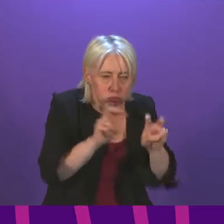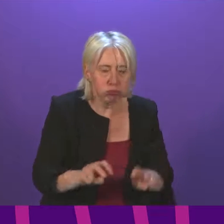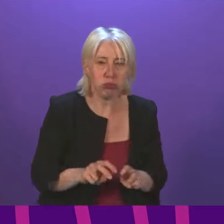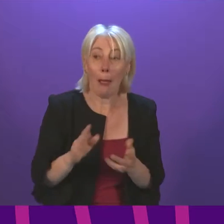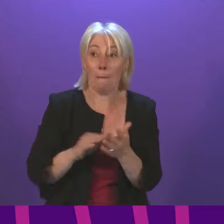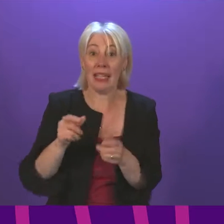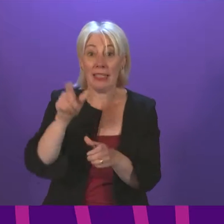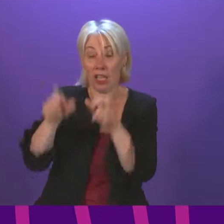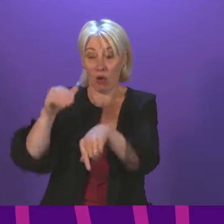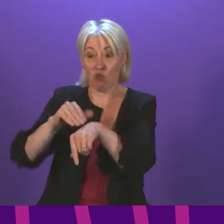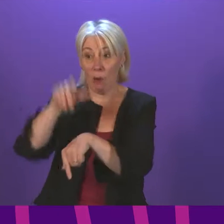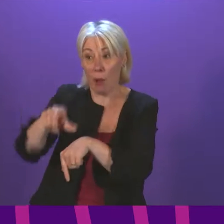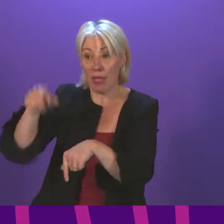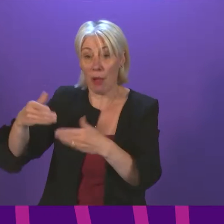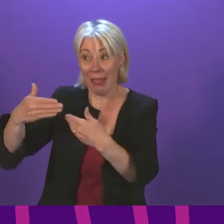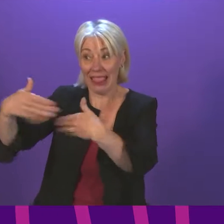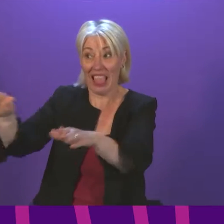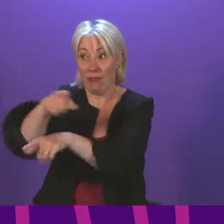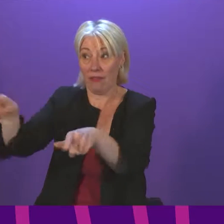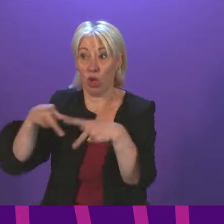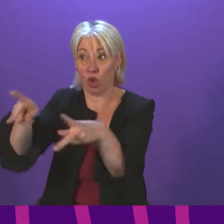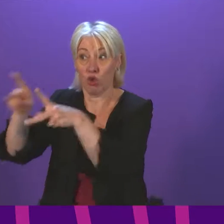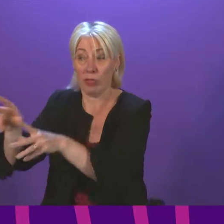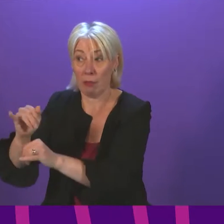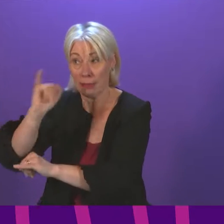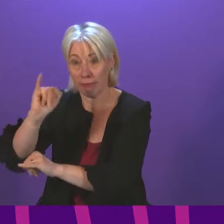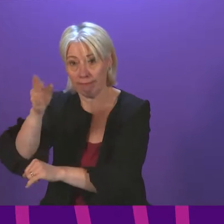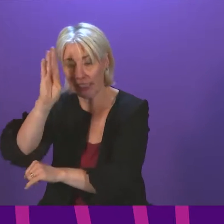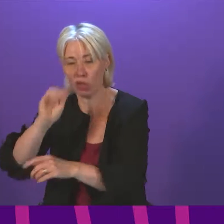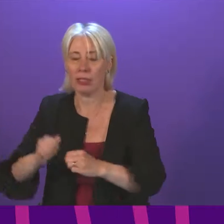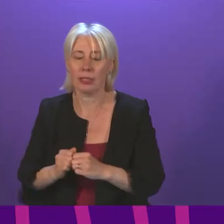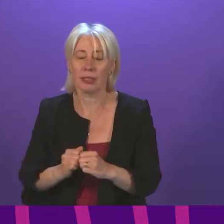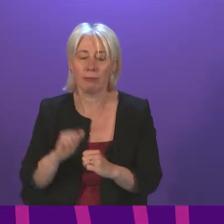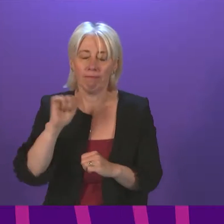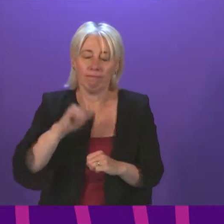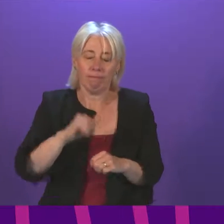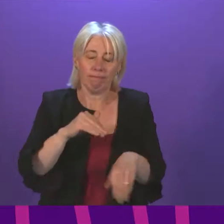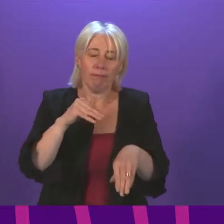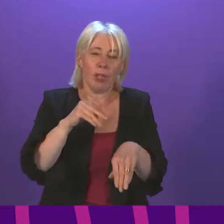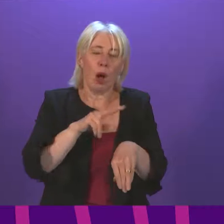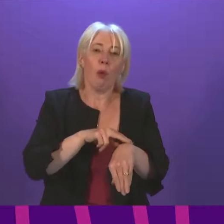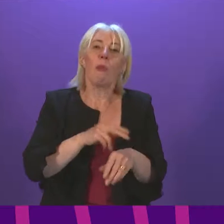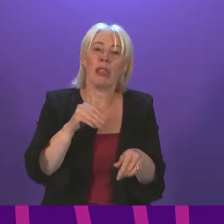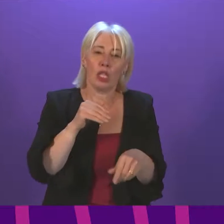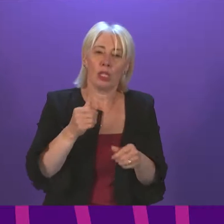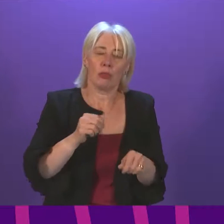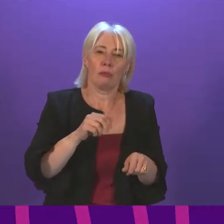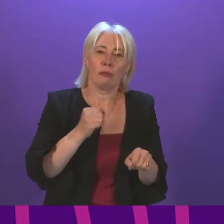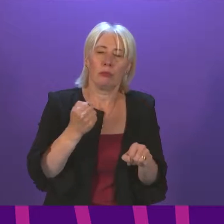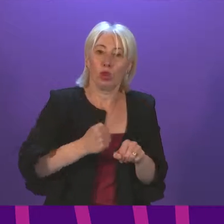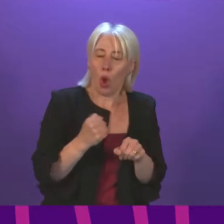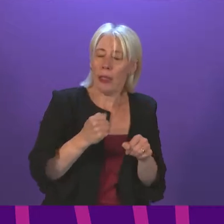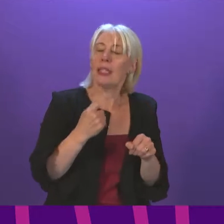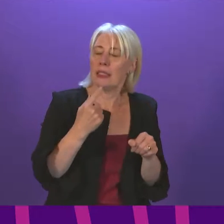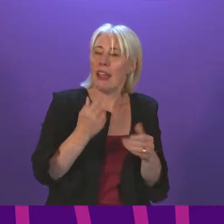It is true that Police Scotland are investing in new technology that's supporting transformative change away from legacy systems and providing staff with